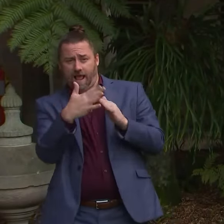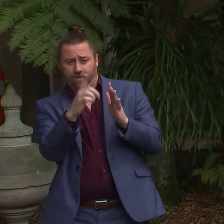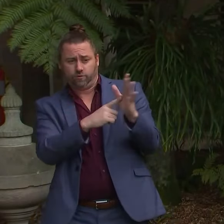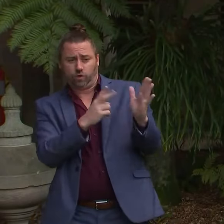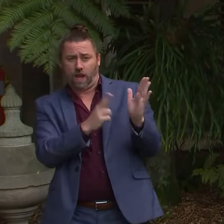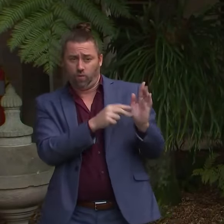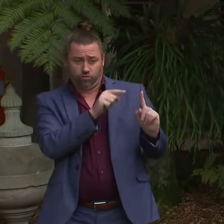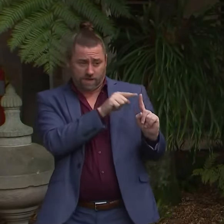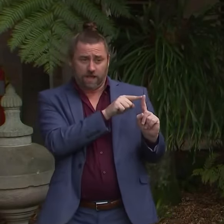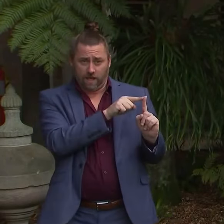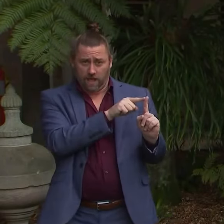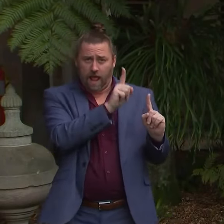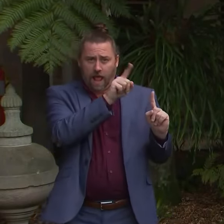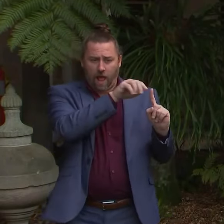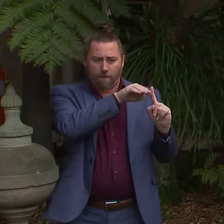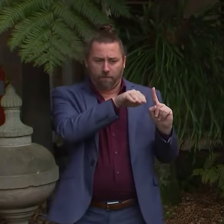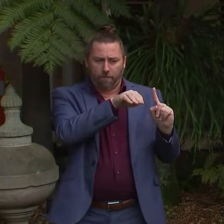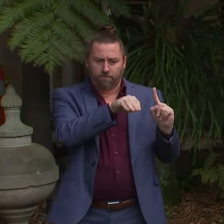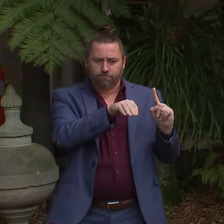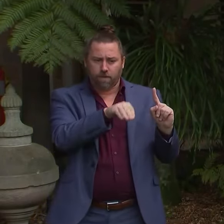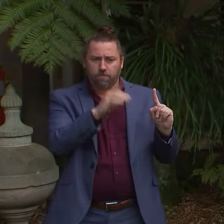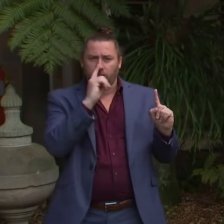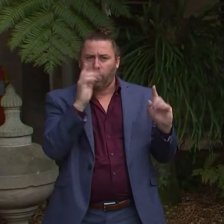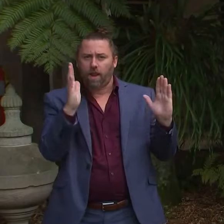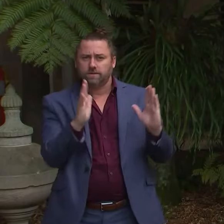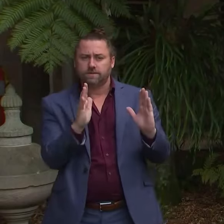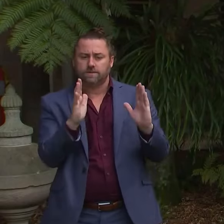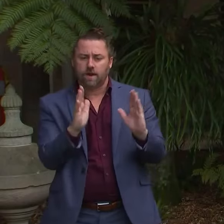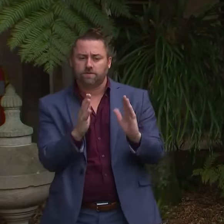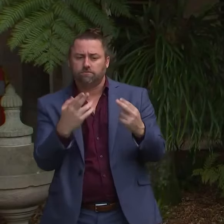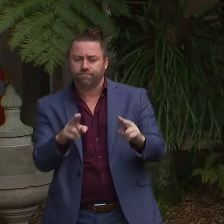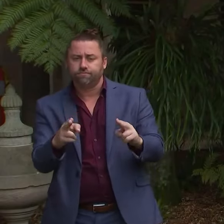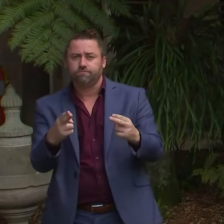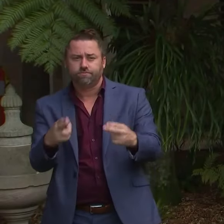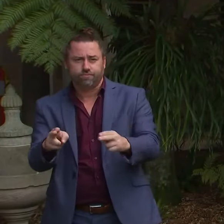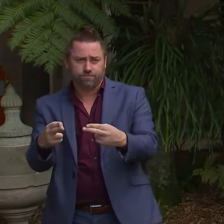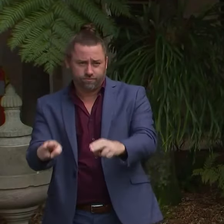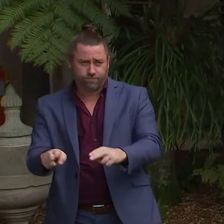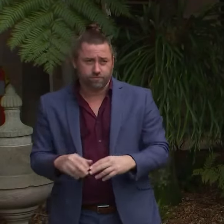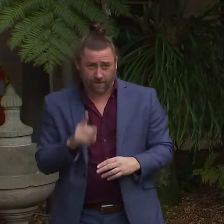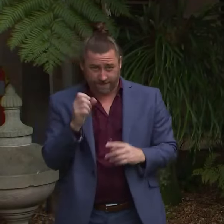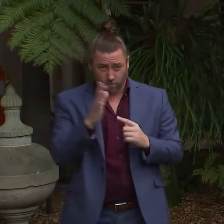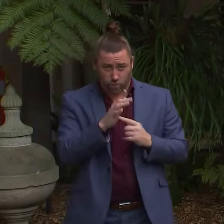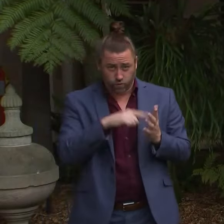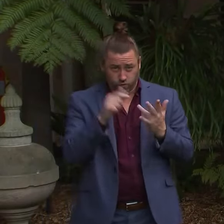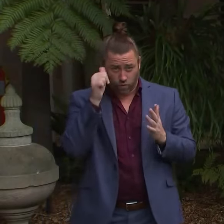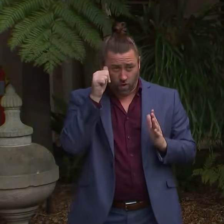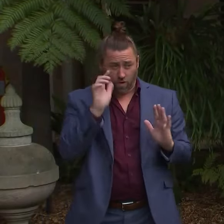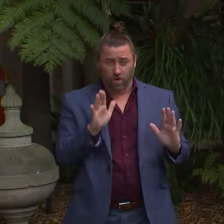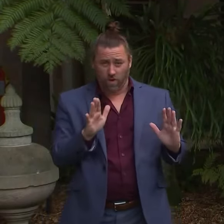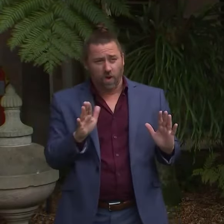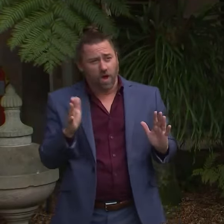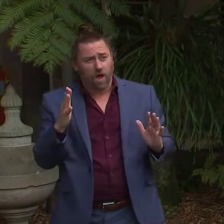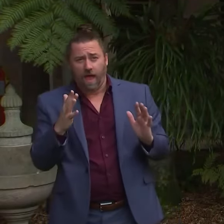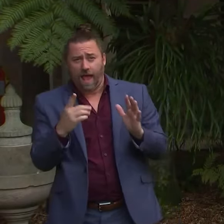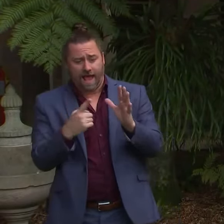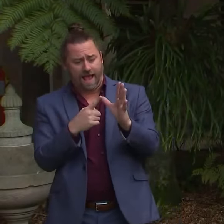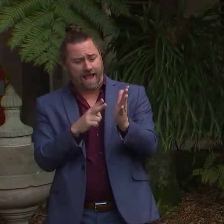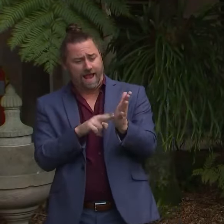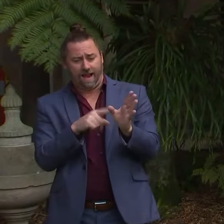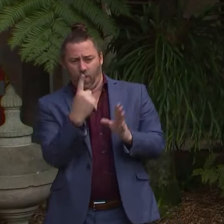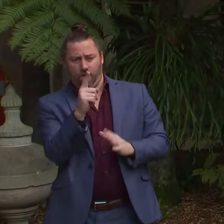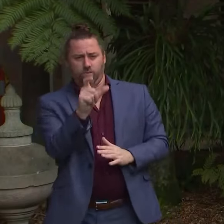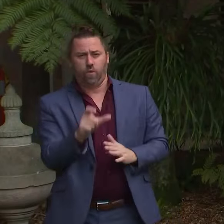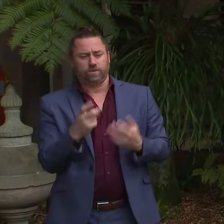passed the peak. Okay, that's a critical piece of information. these, these, every death of course is tragic,